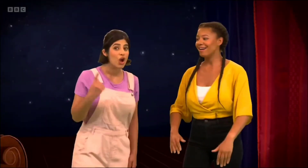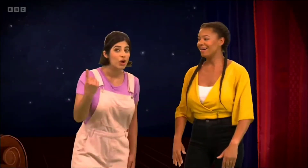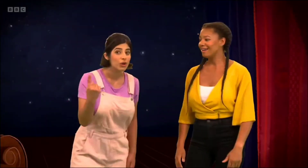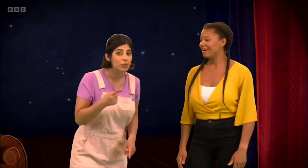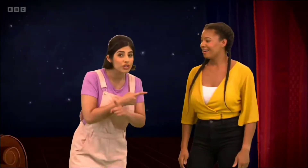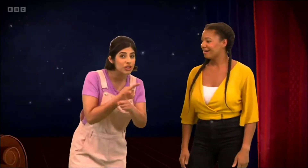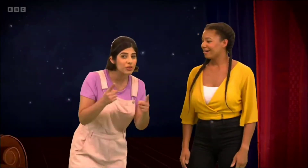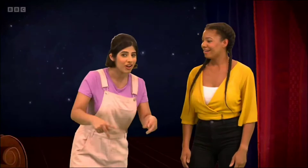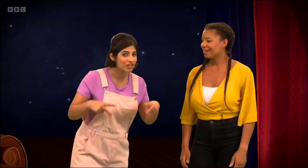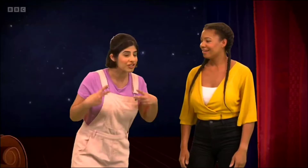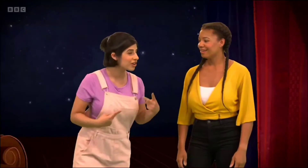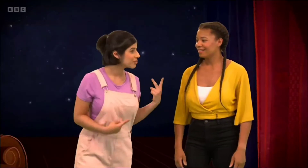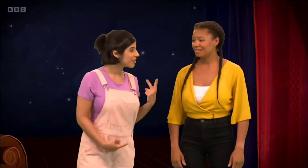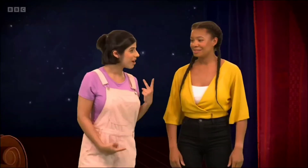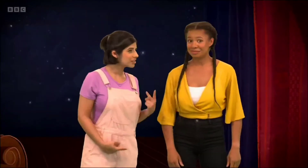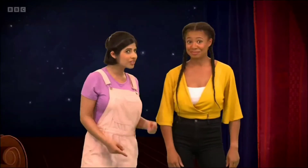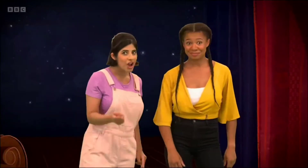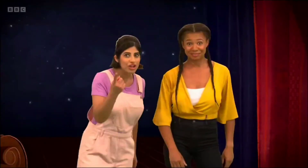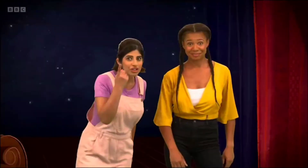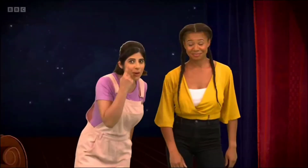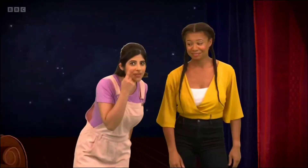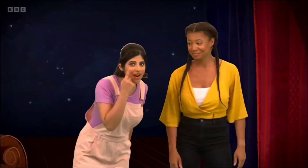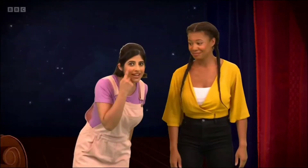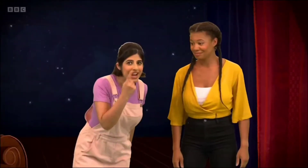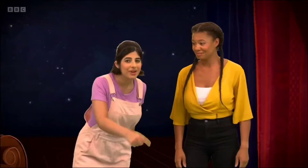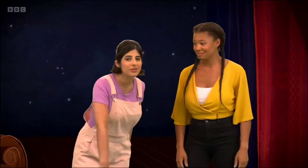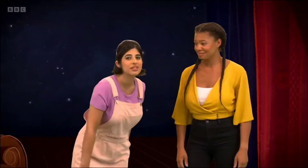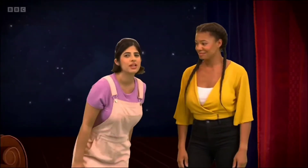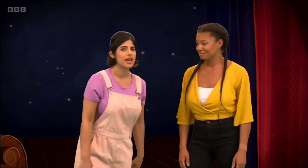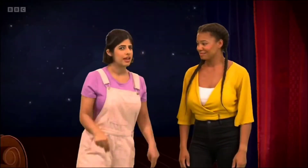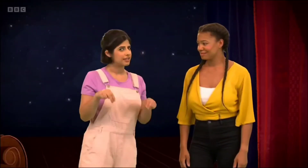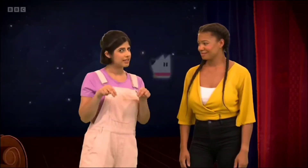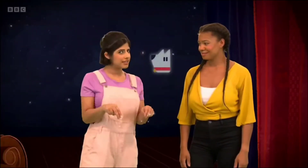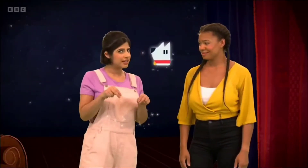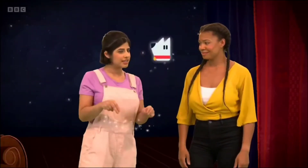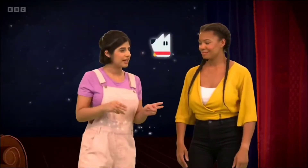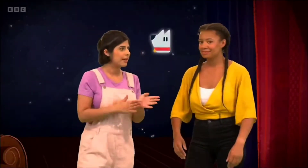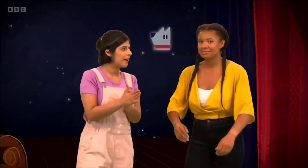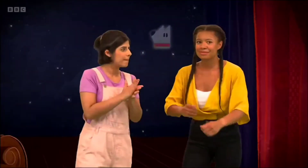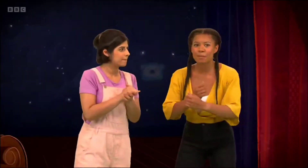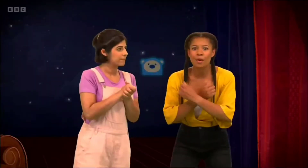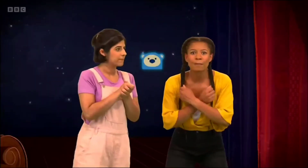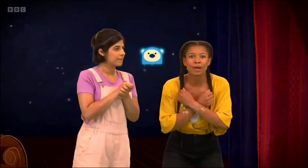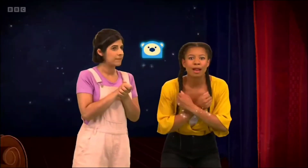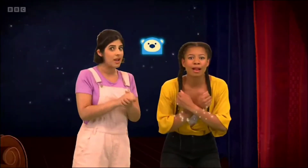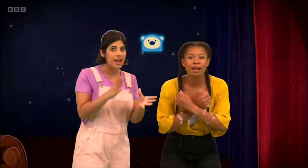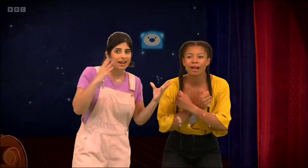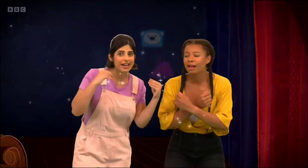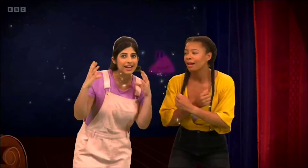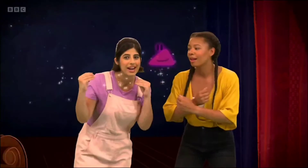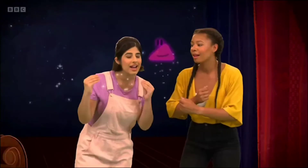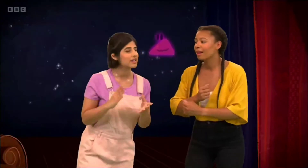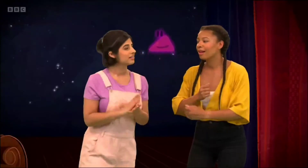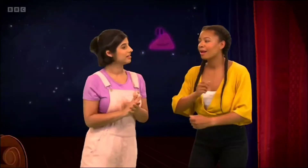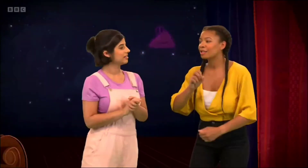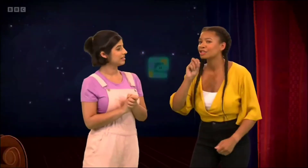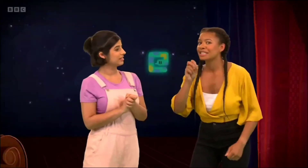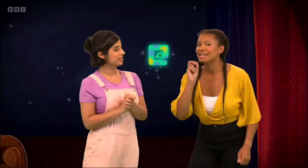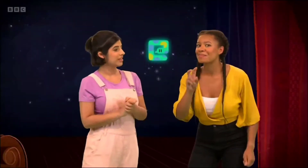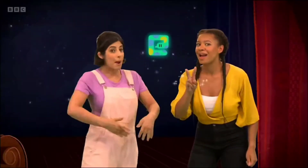Who would you like to dance with us? Shall we find out? Is it Dixie? Bubbles. Click-clack. Sheba.